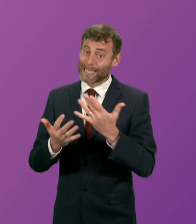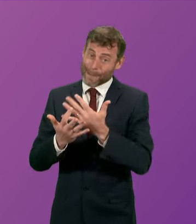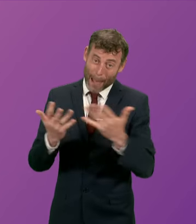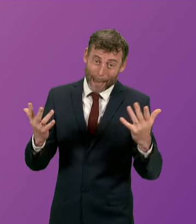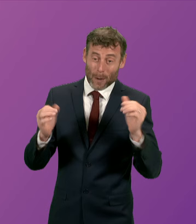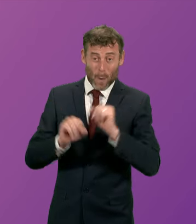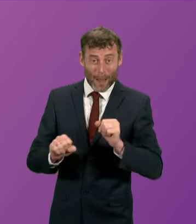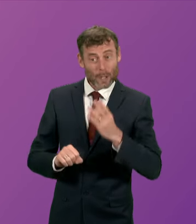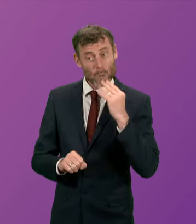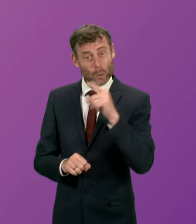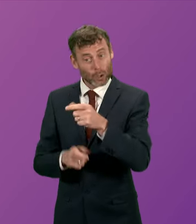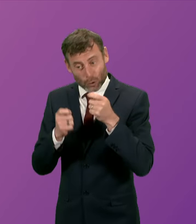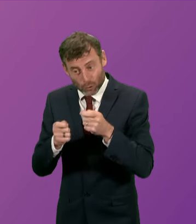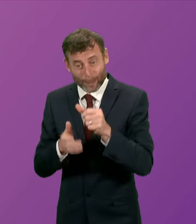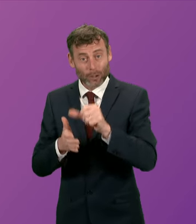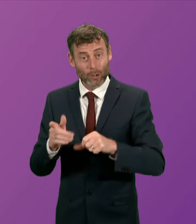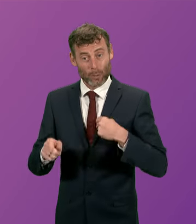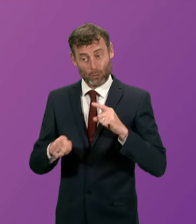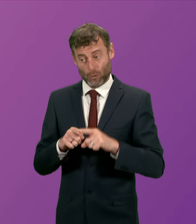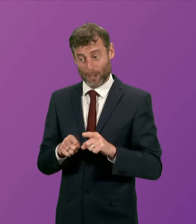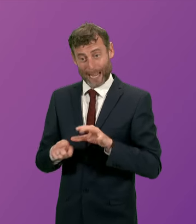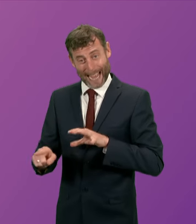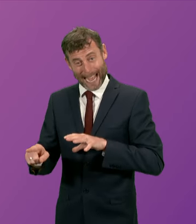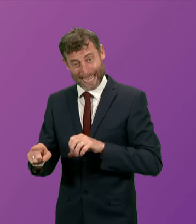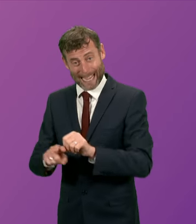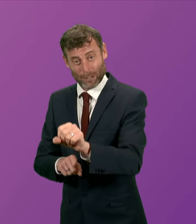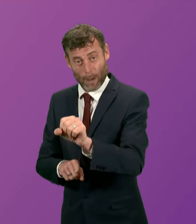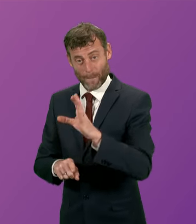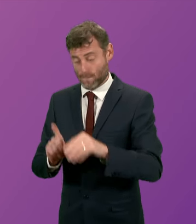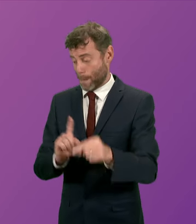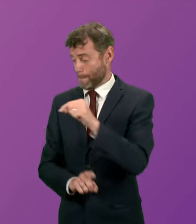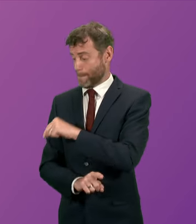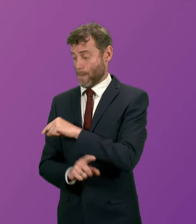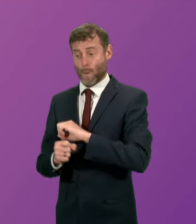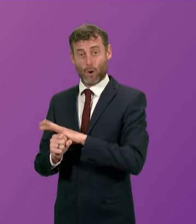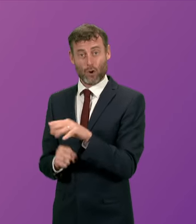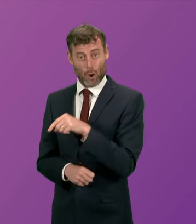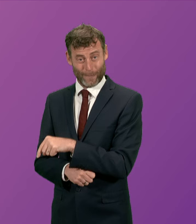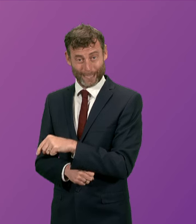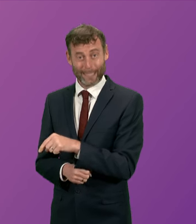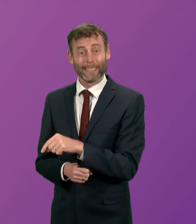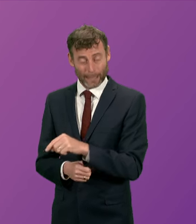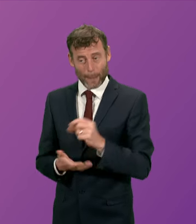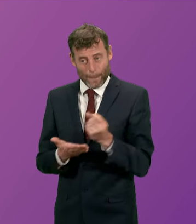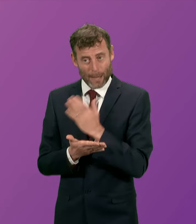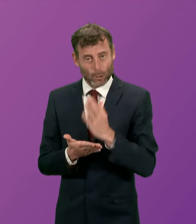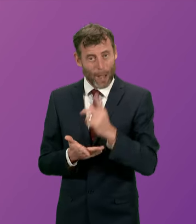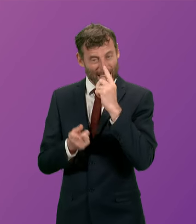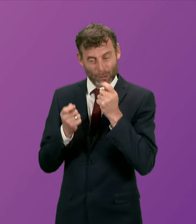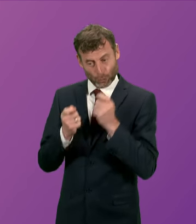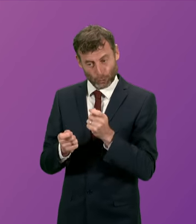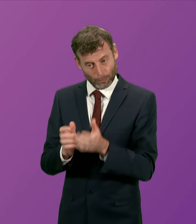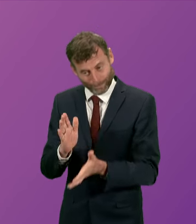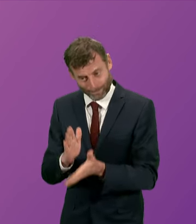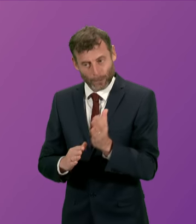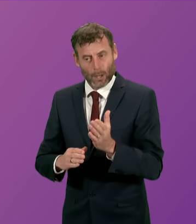working to reduce those waiting times and those waiting lists to ensure that people get treatment at an earlier time than is the